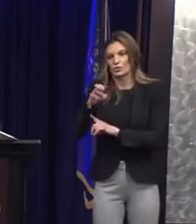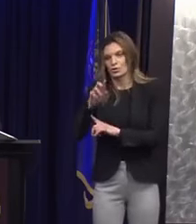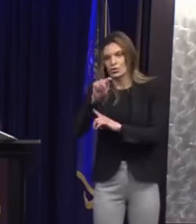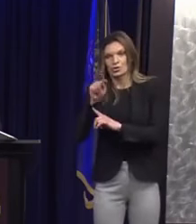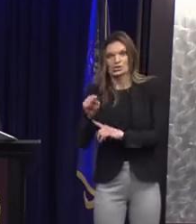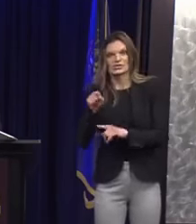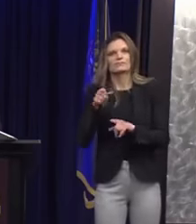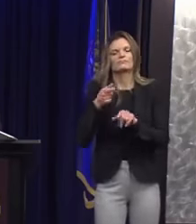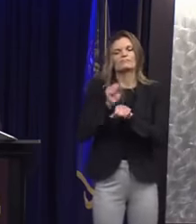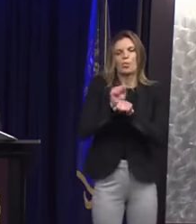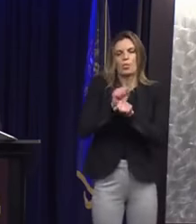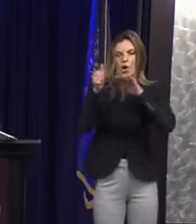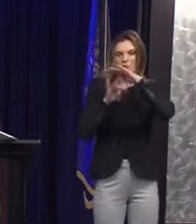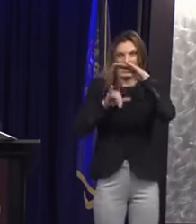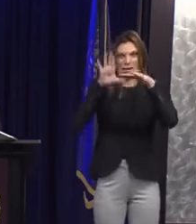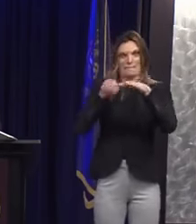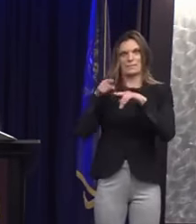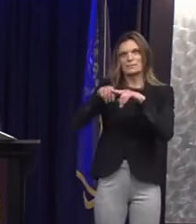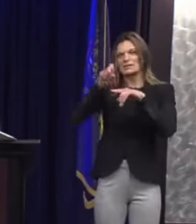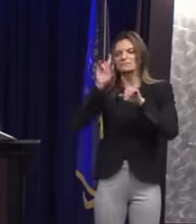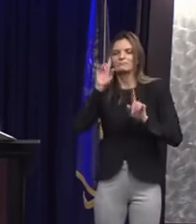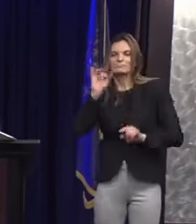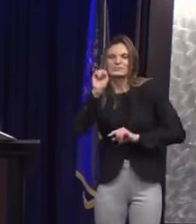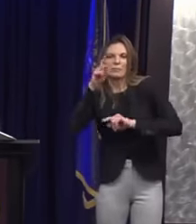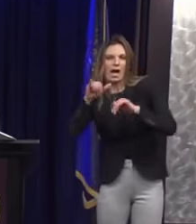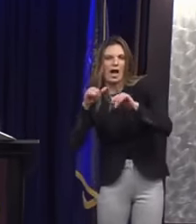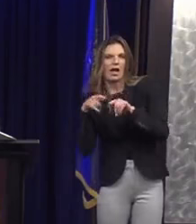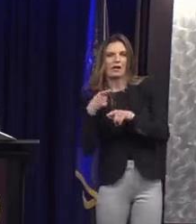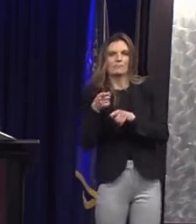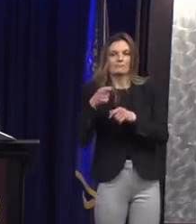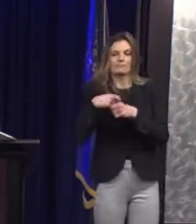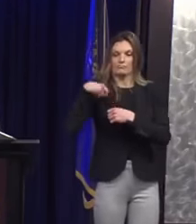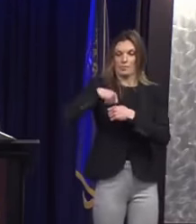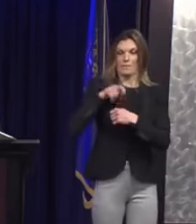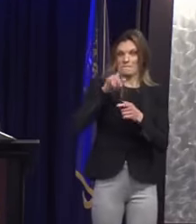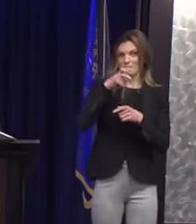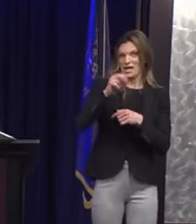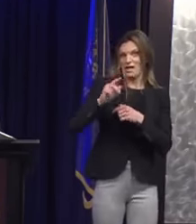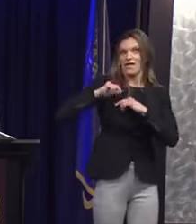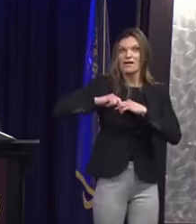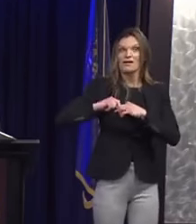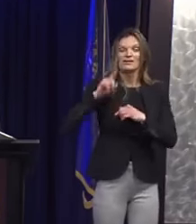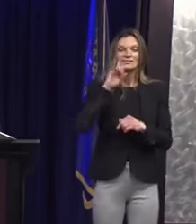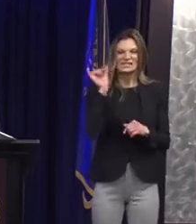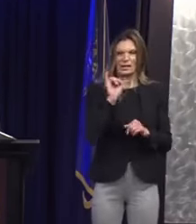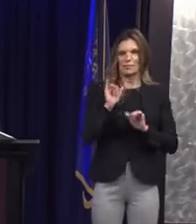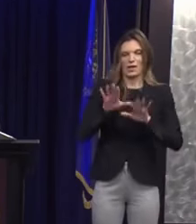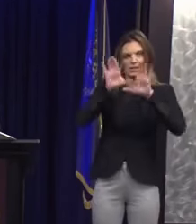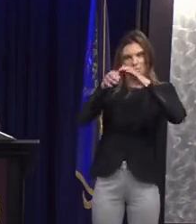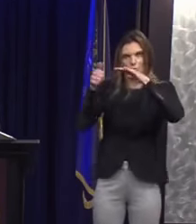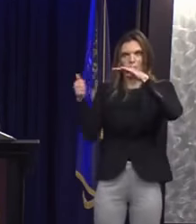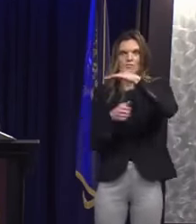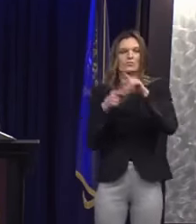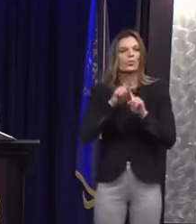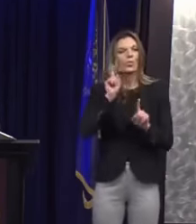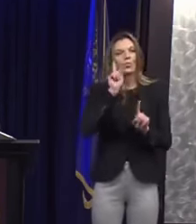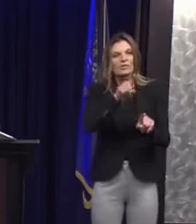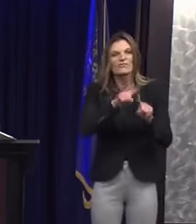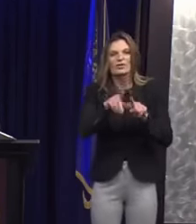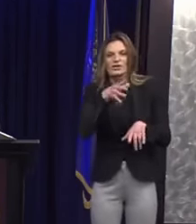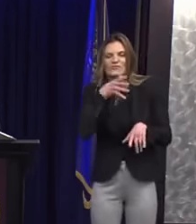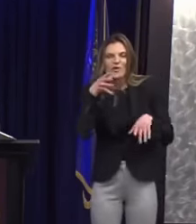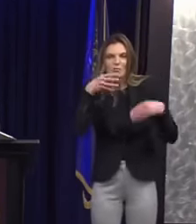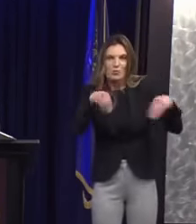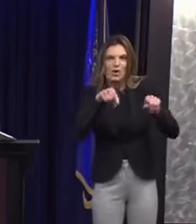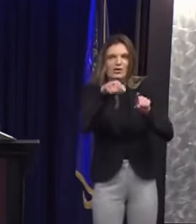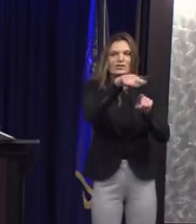and Associates. They were recorded at the Brighton Farmer's Market, the Falcon's Nest Restaurant, and